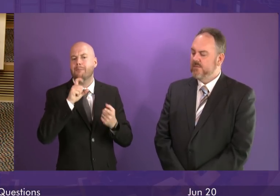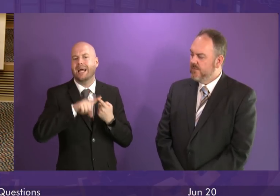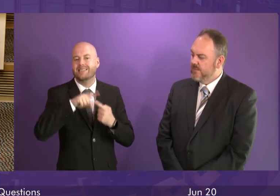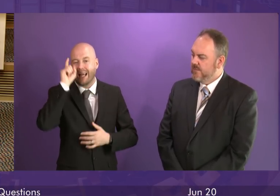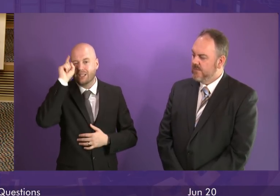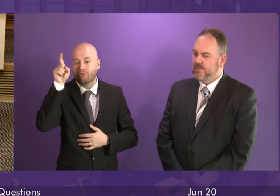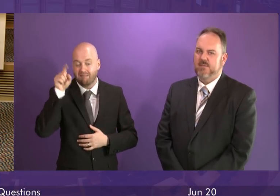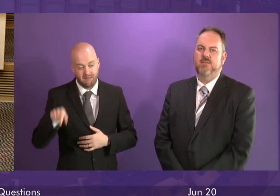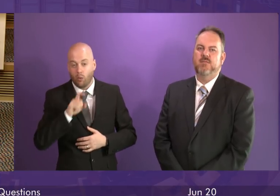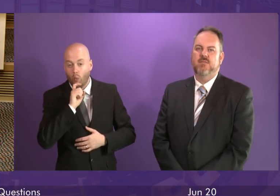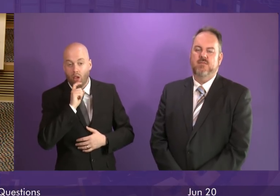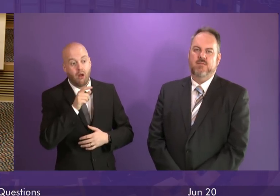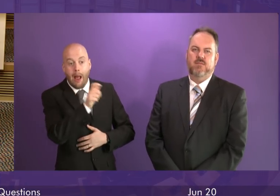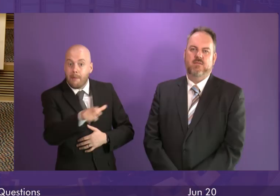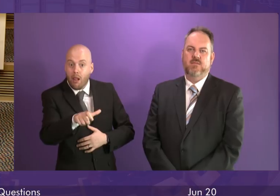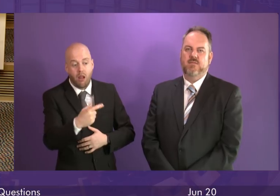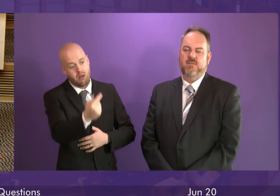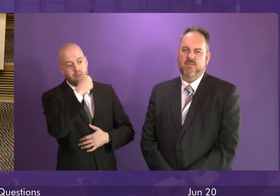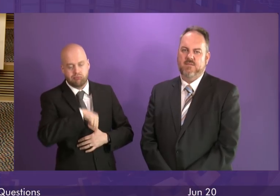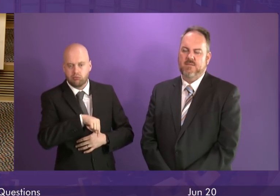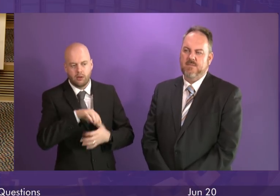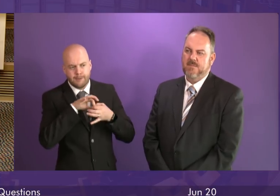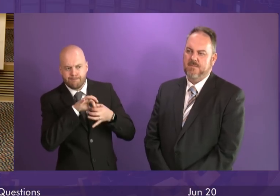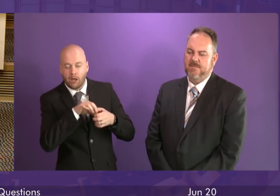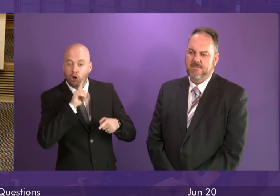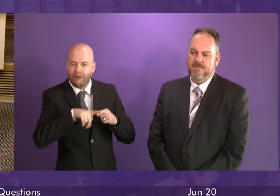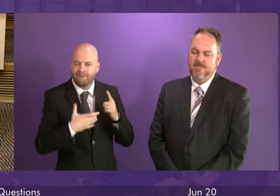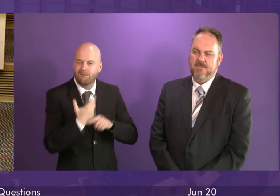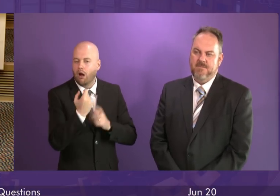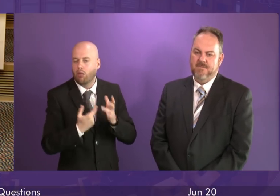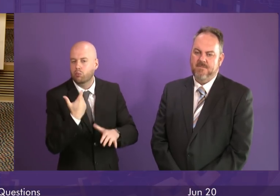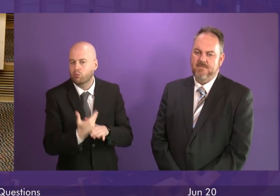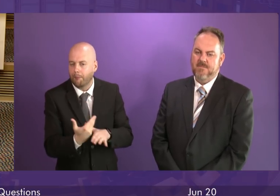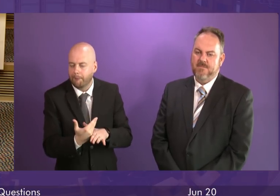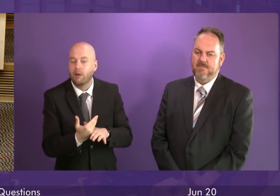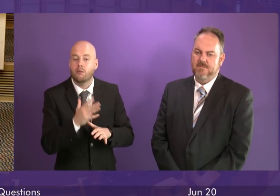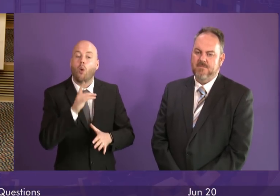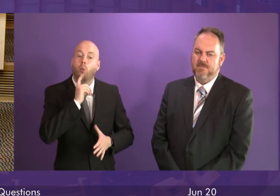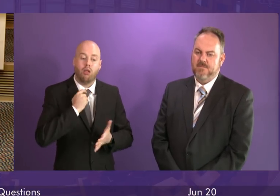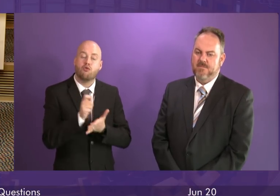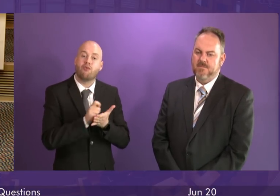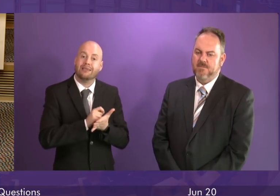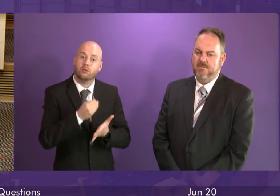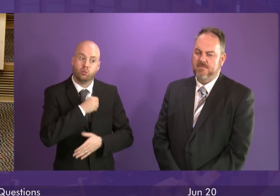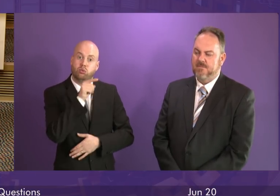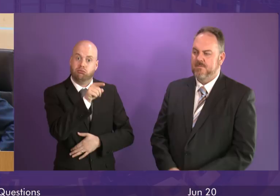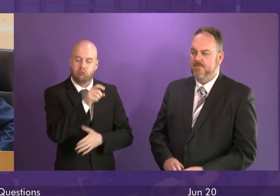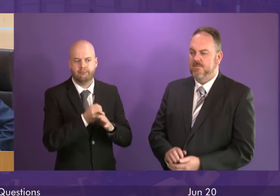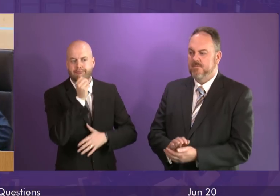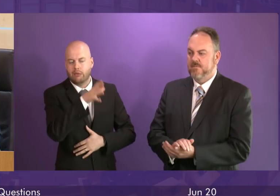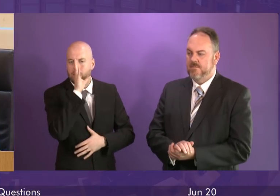alternative employment. I'm very happy to ask the Employment Secretary to write to the member to update on the actions we're taking in this particular case.